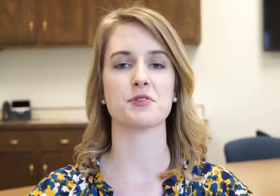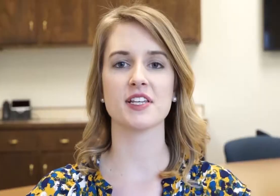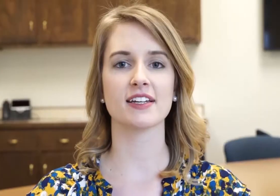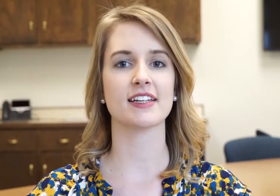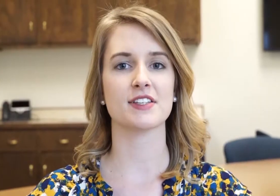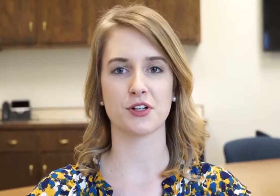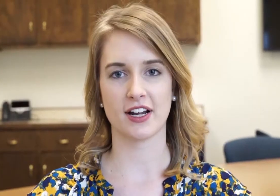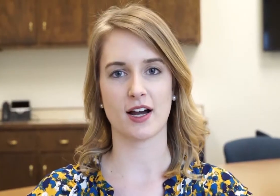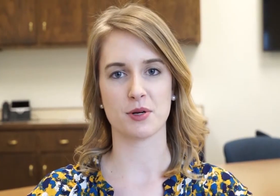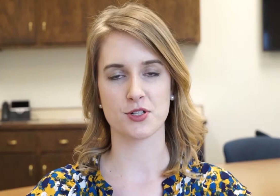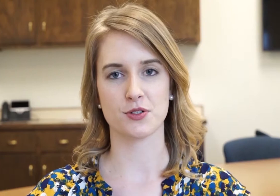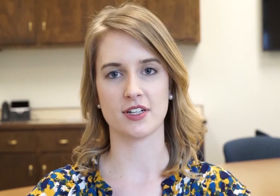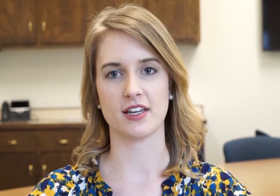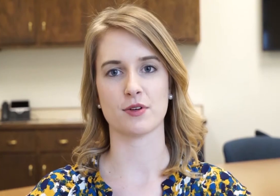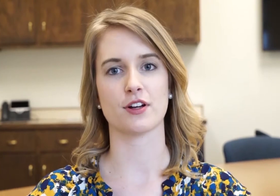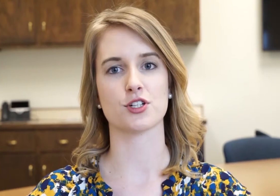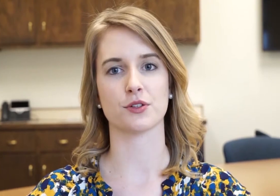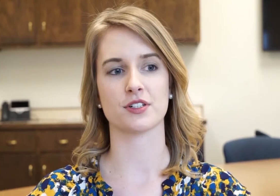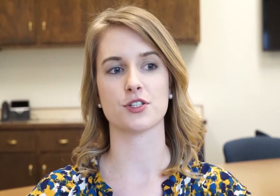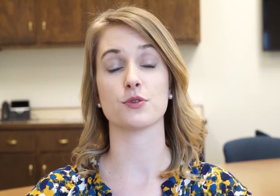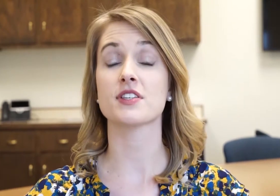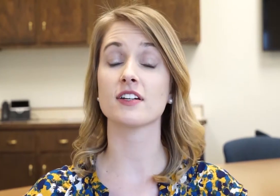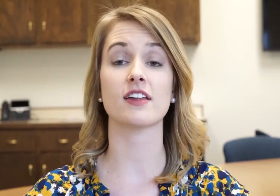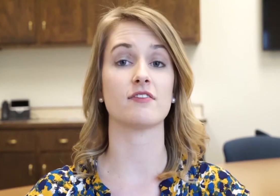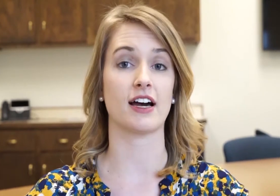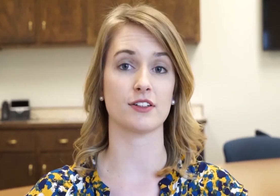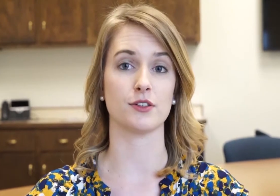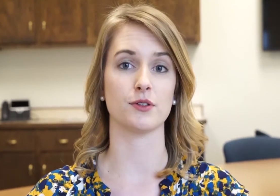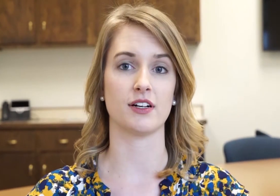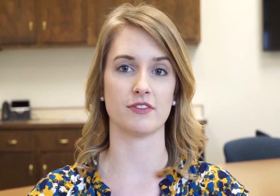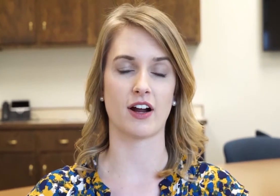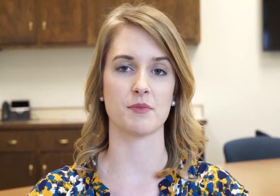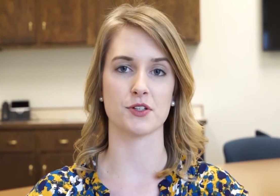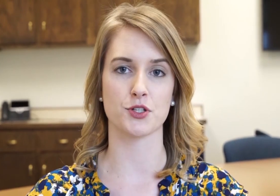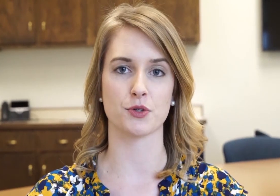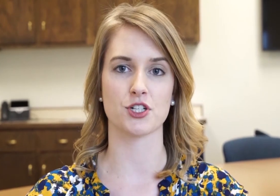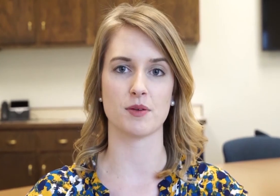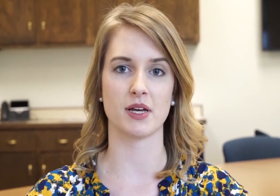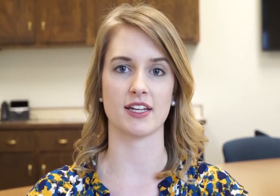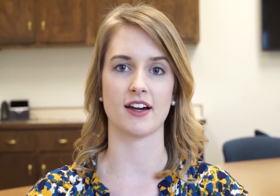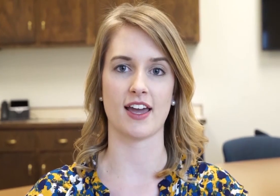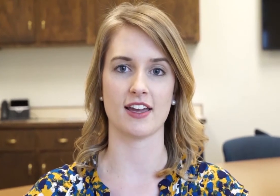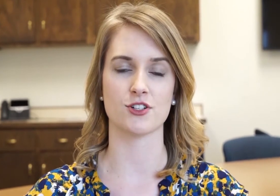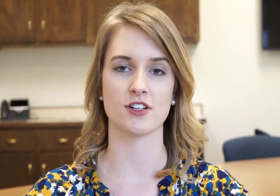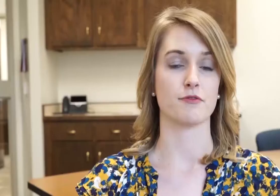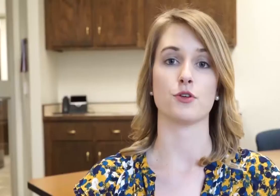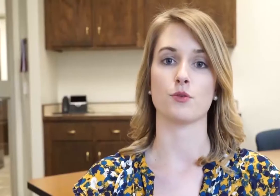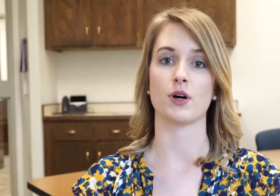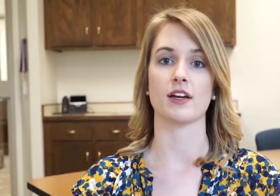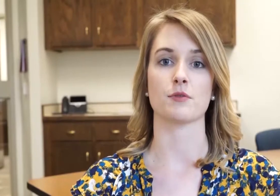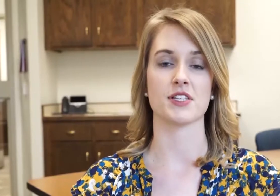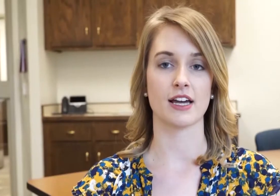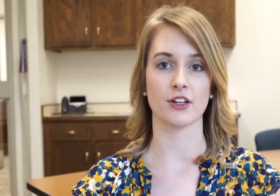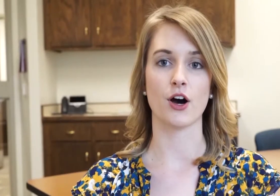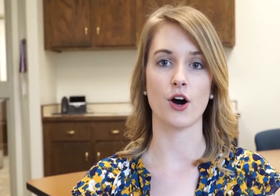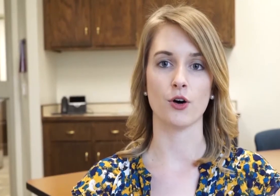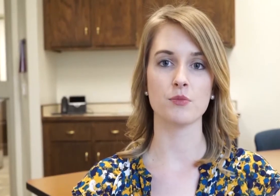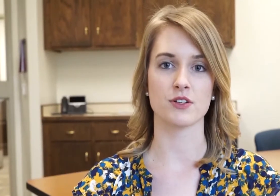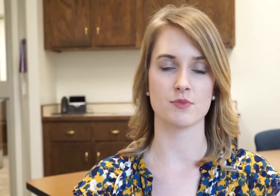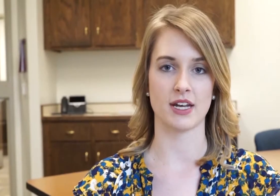Recycling is a great opportunity with our children to instill that value of environmental stewardship at a young age. If you want to recycle at home, there's many